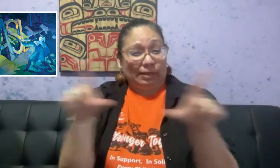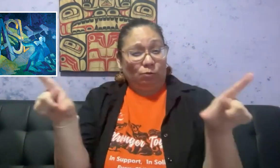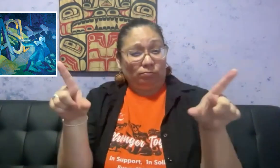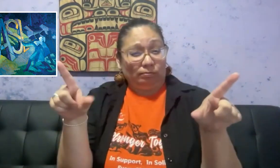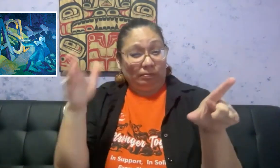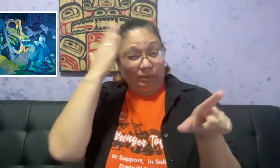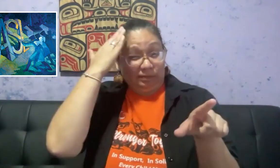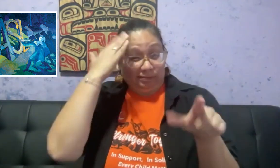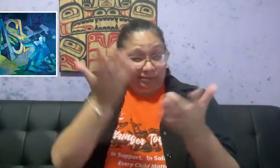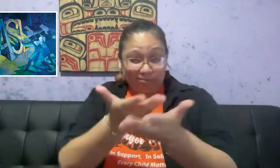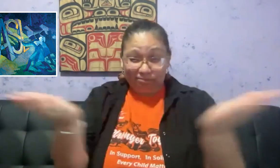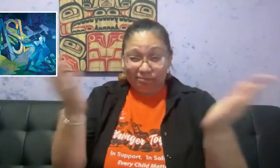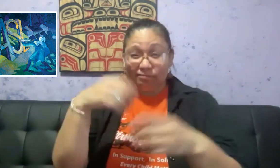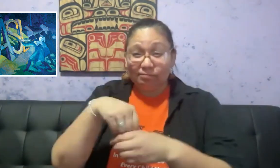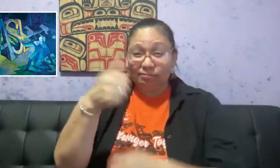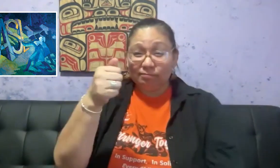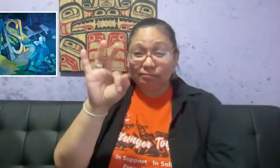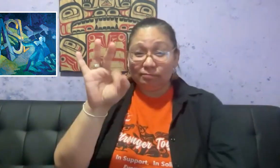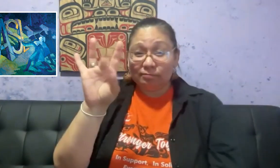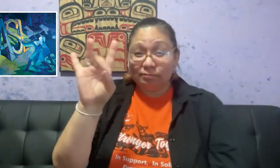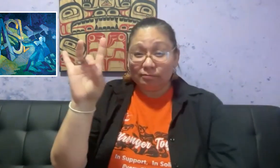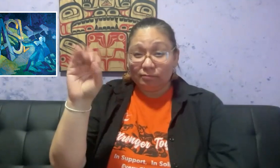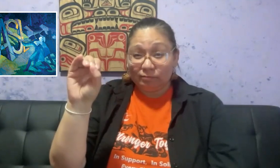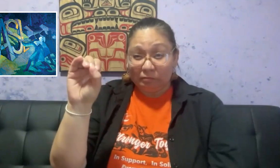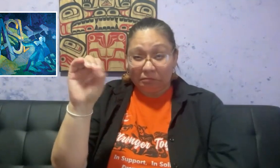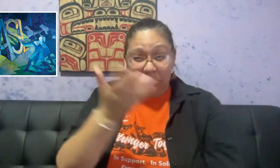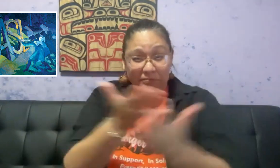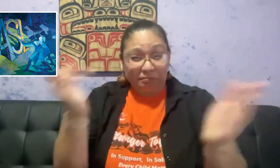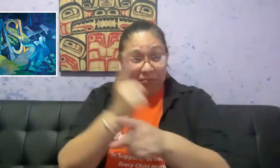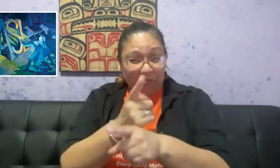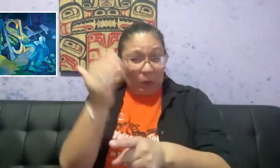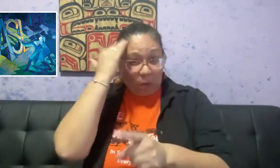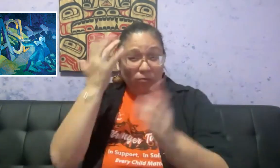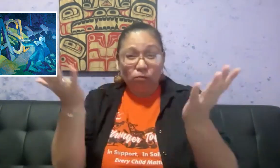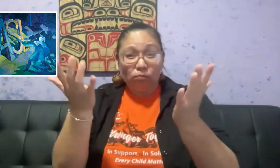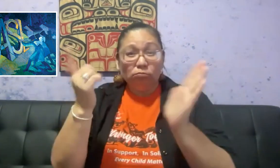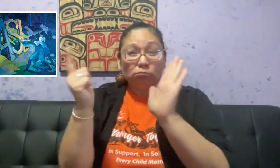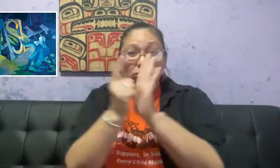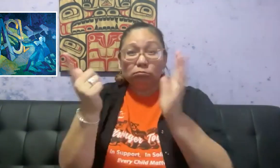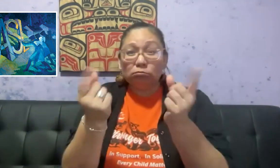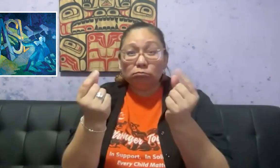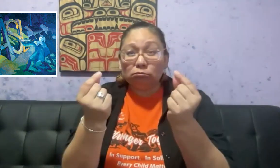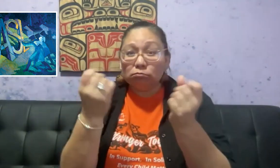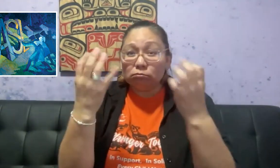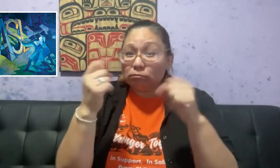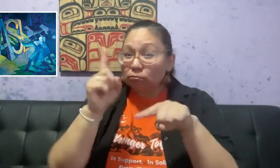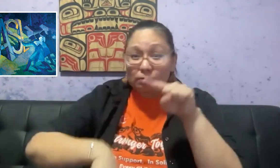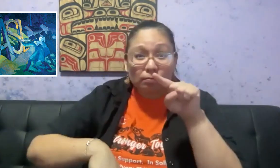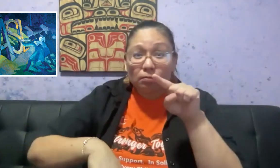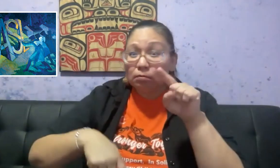Are you aware of the banning of the use of sign language in all schools back in 1880 in Milan, Italy?